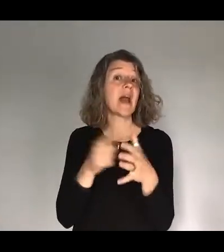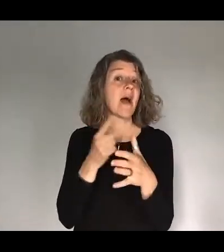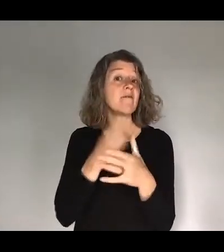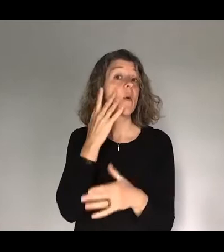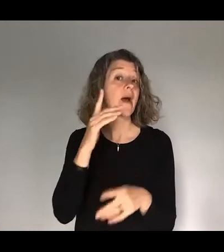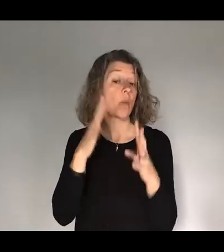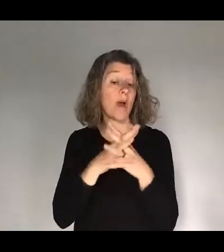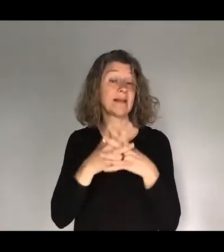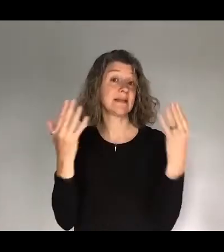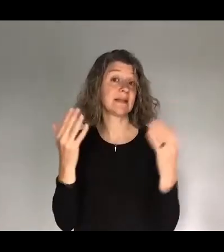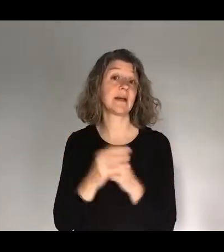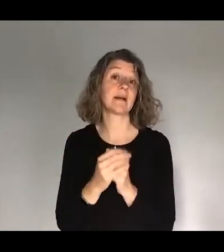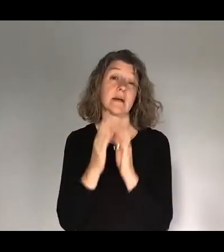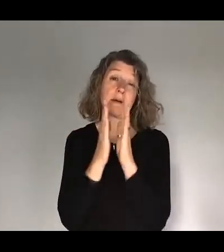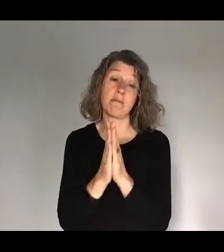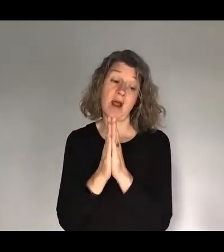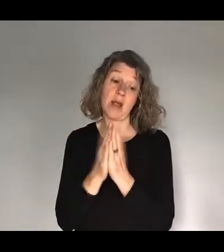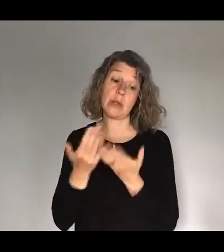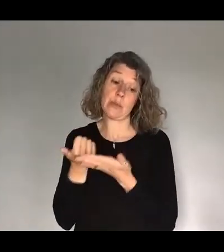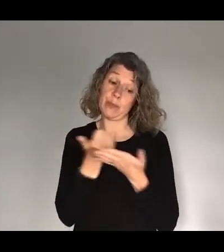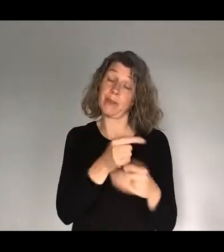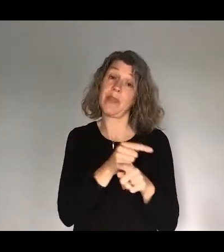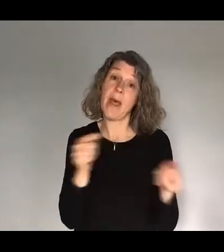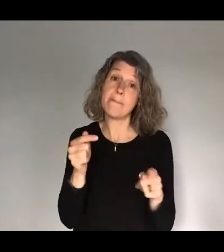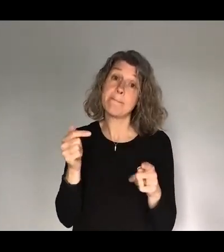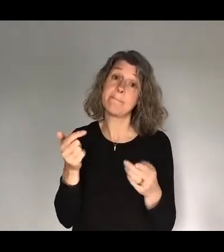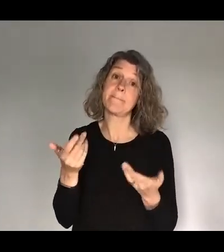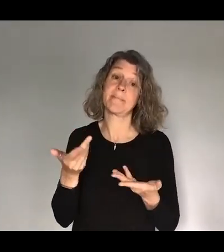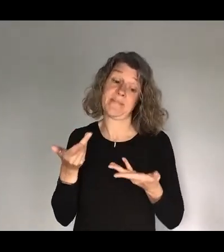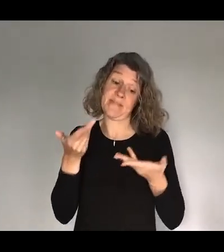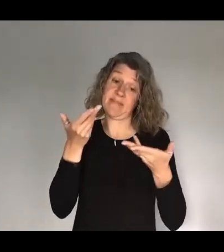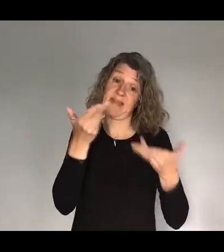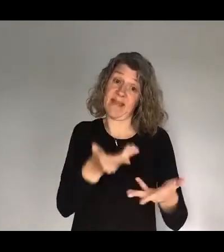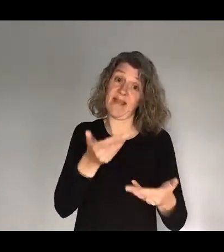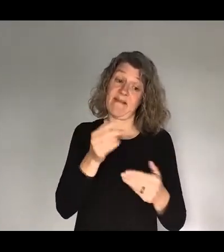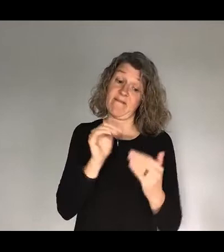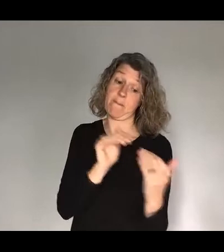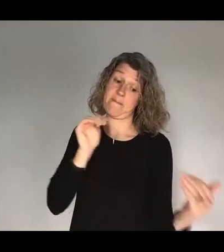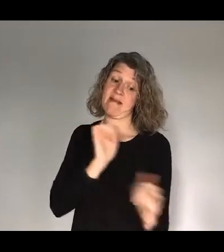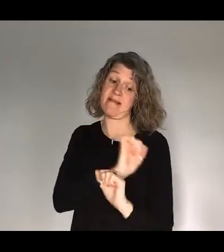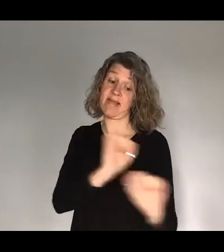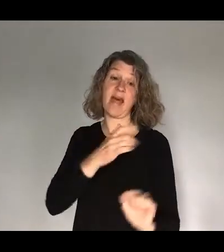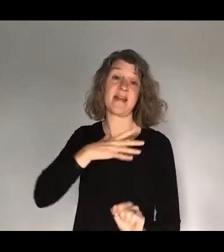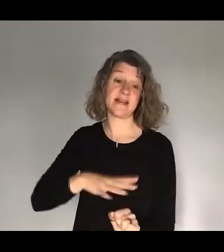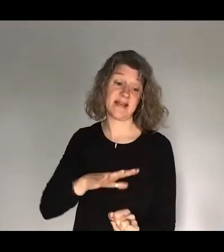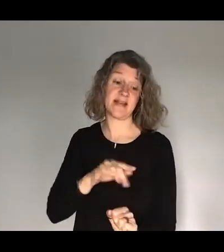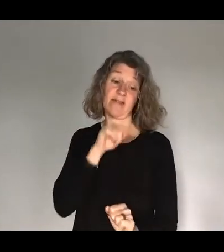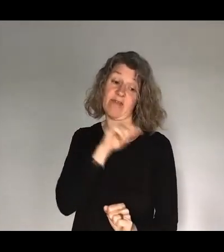serve them, you would supply their needs, that you would meet with people who seek your face.